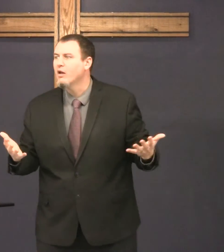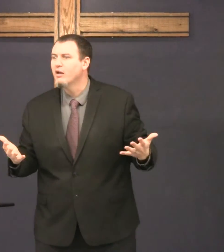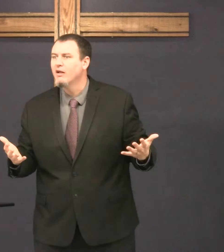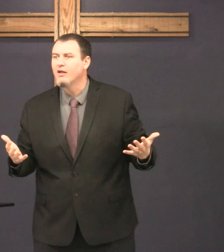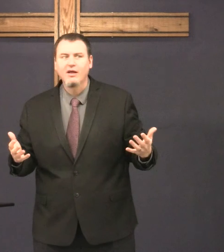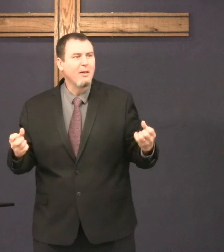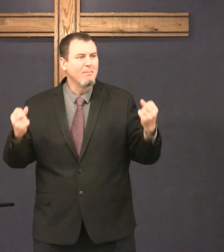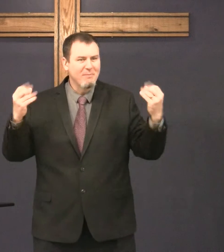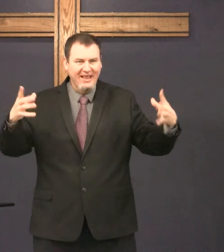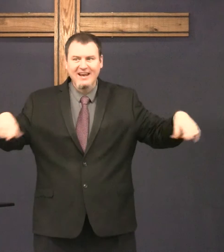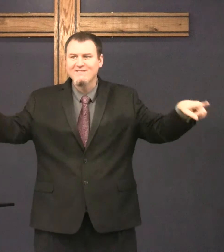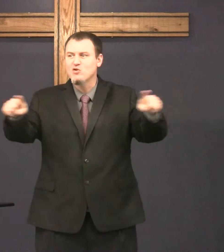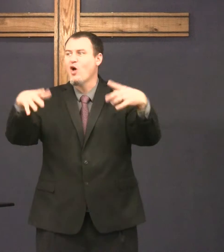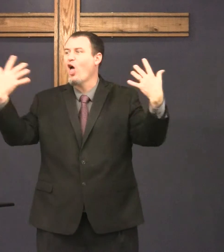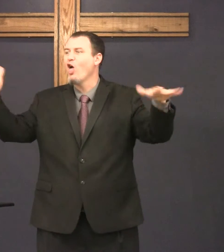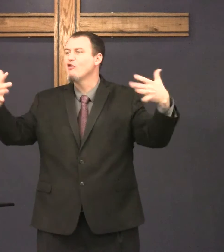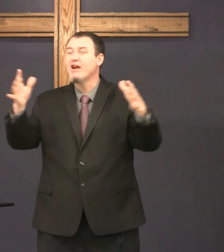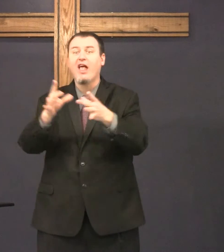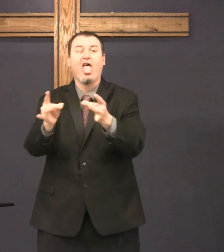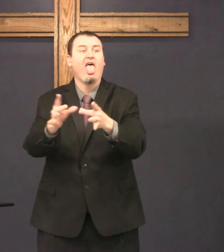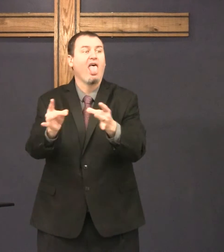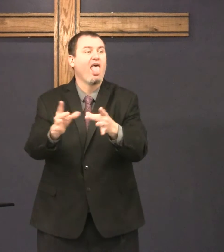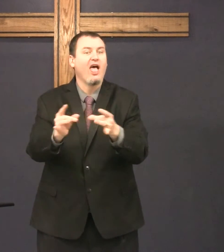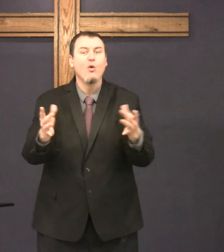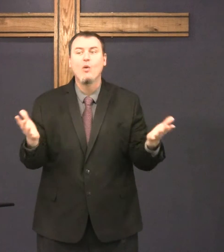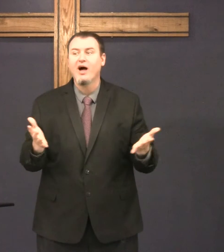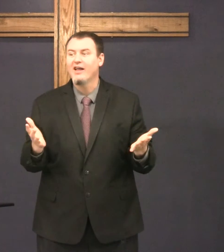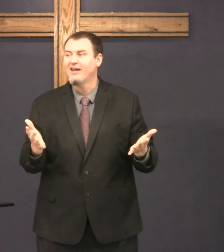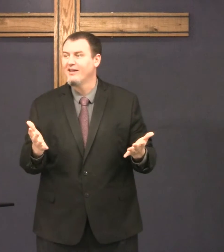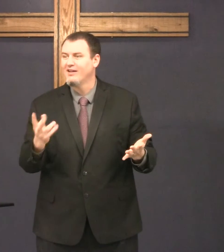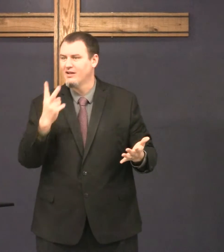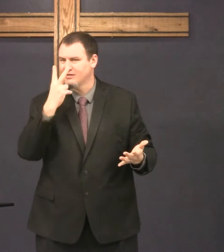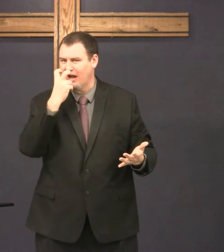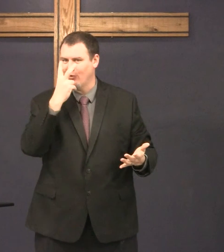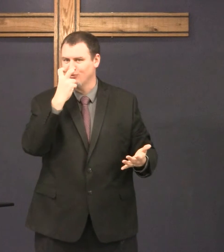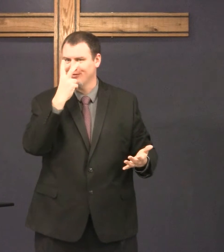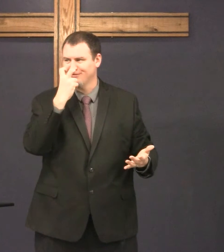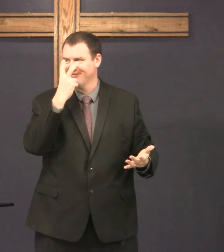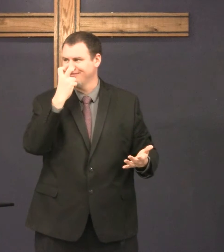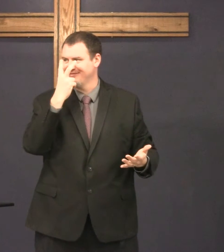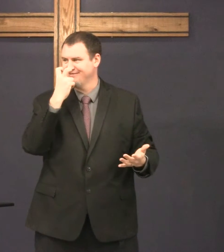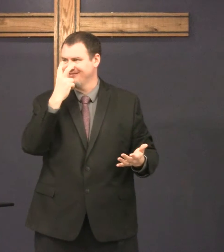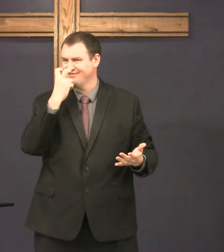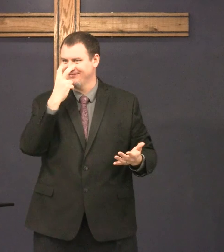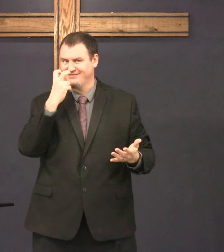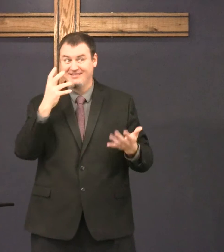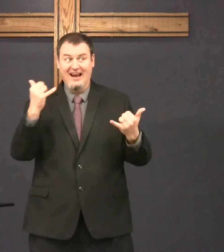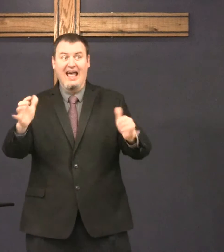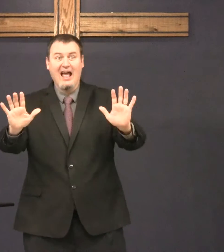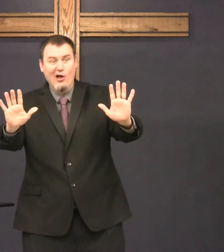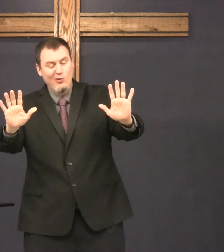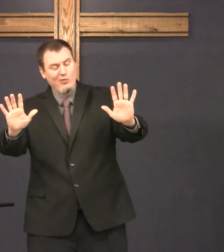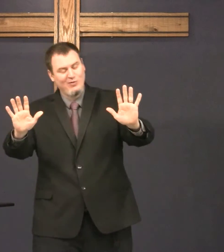A lot of you are already saying what? Doubting comments. Now,